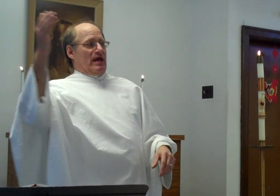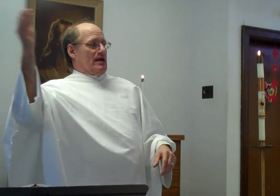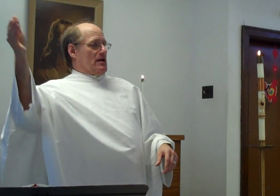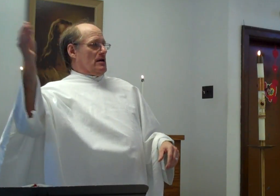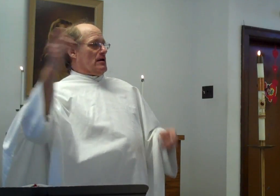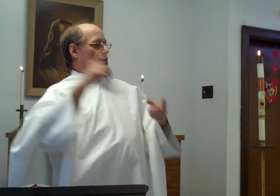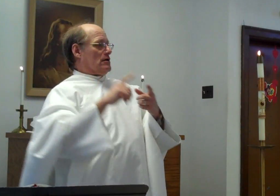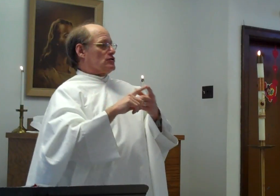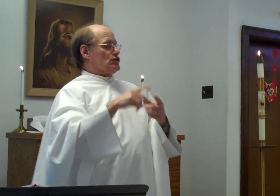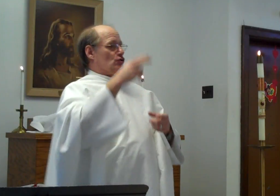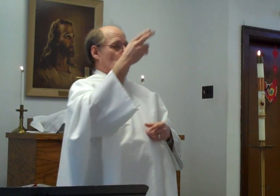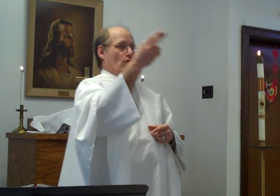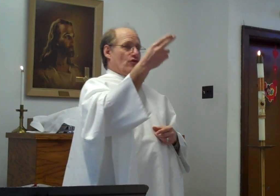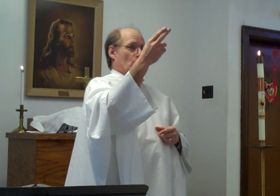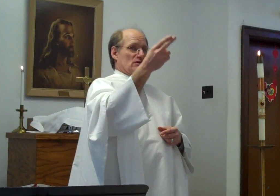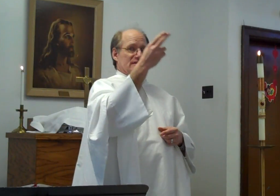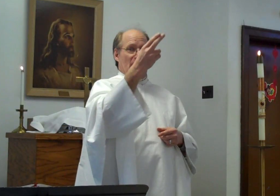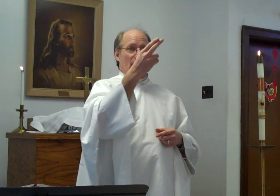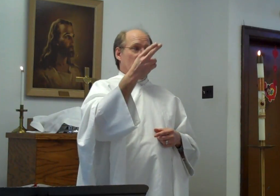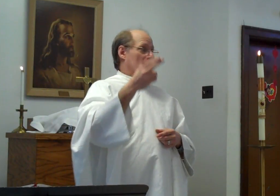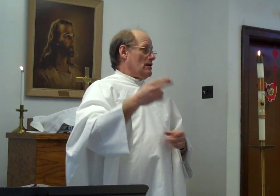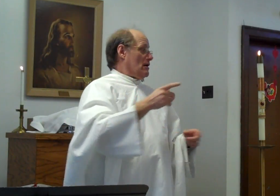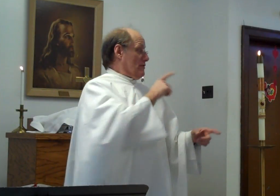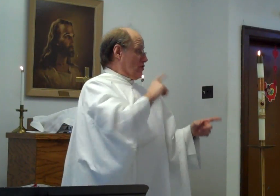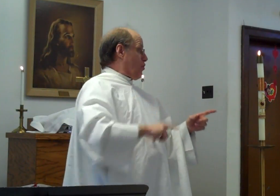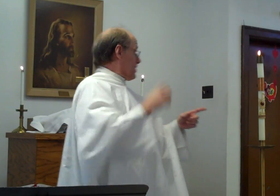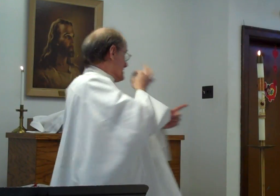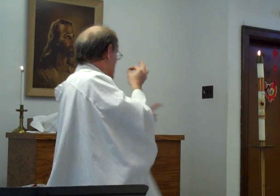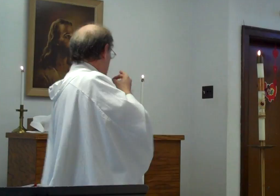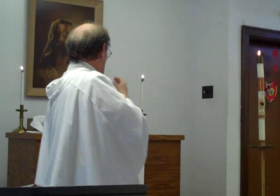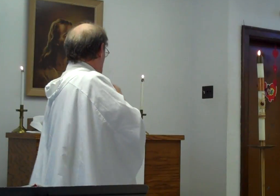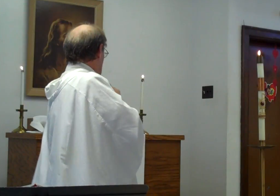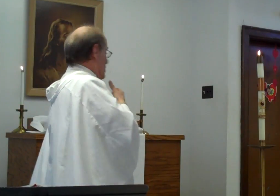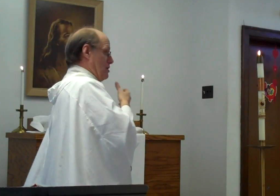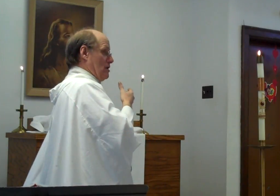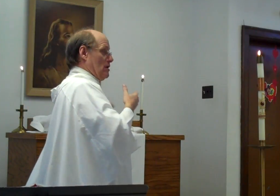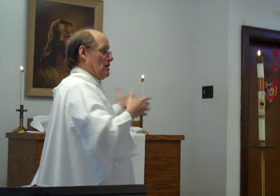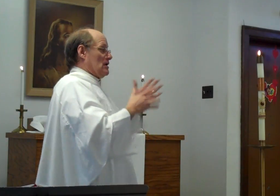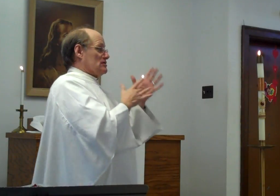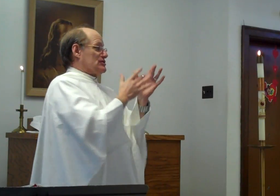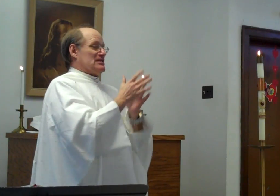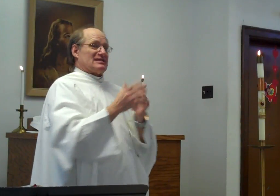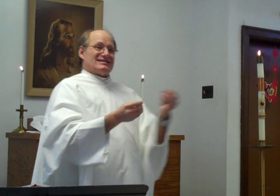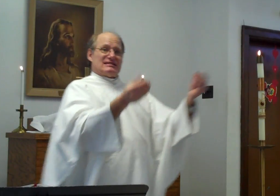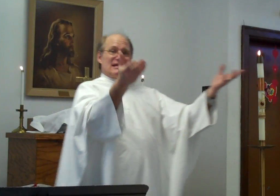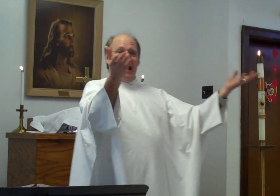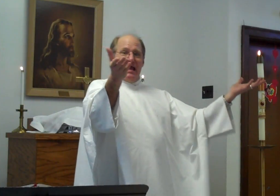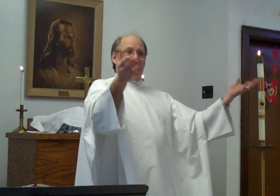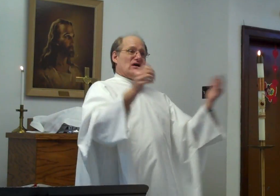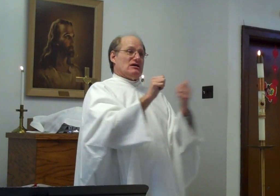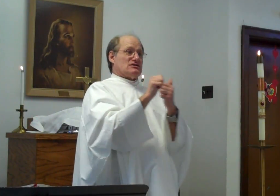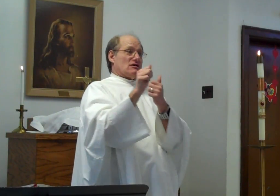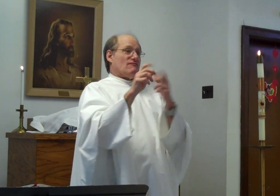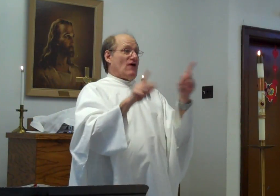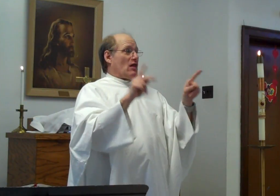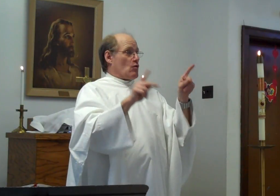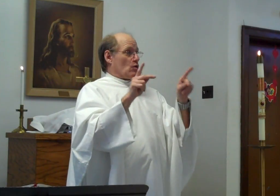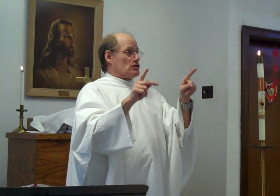week to Thursday, the Lord's Supper, Jesus gave his followers